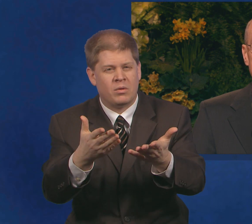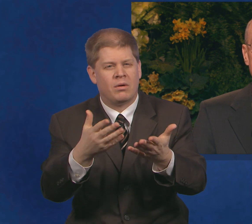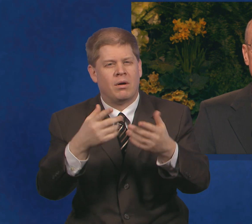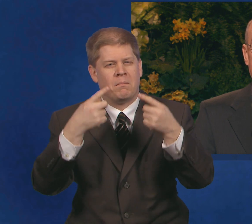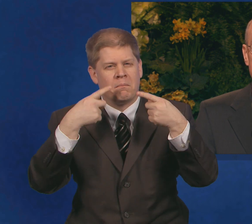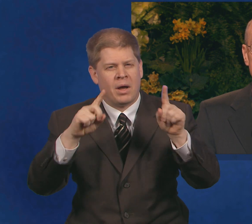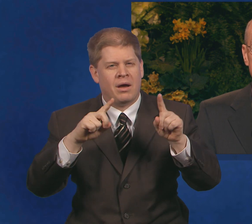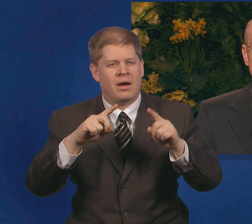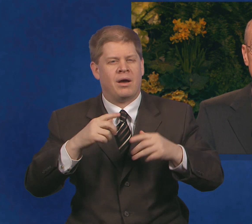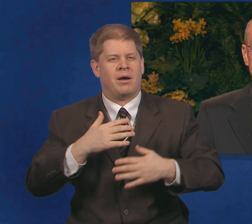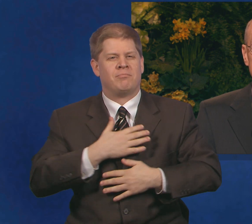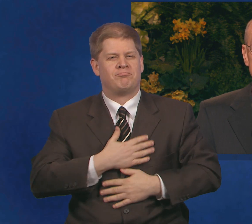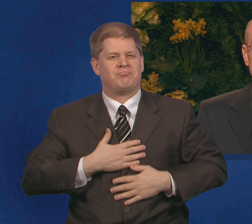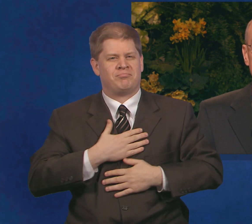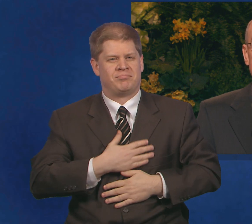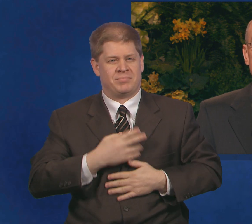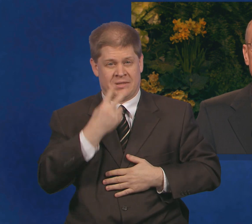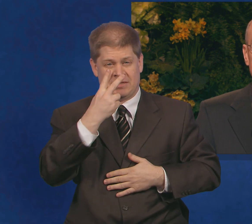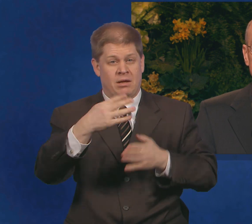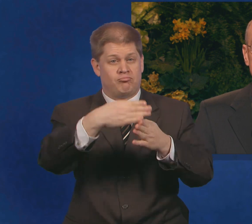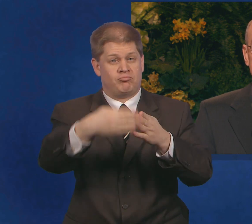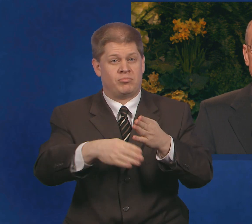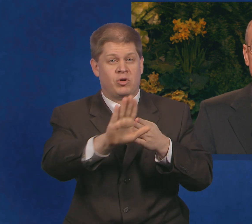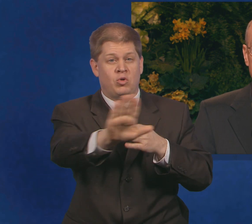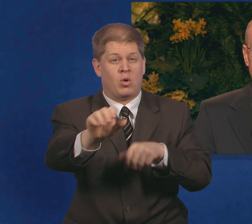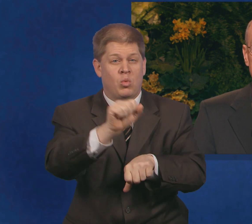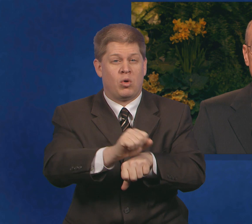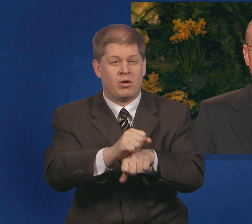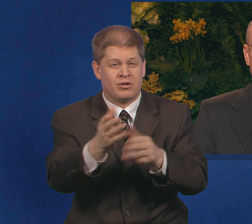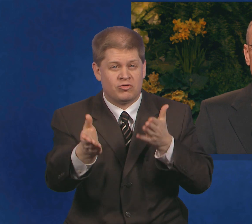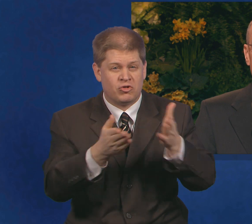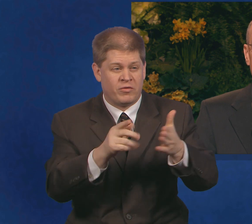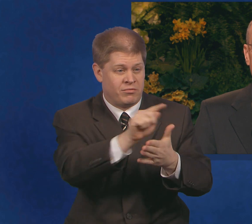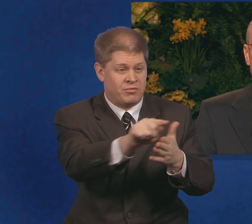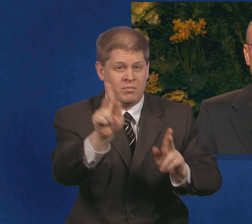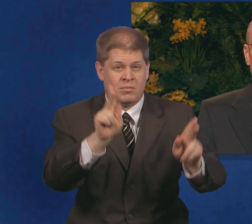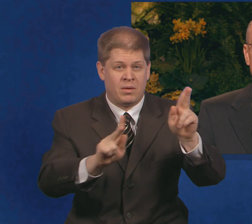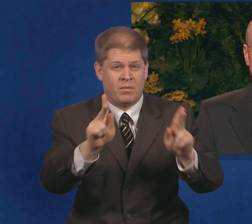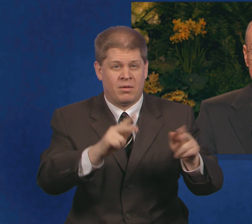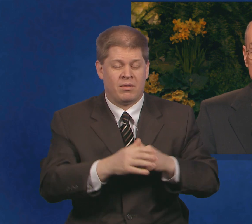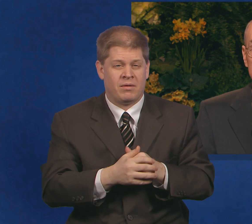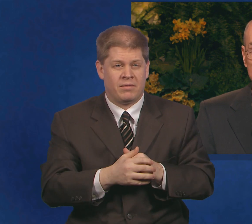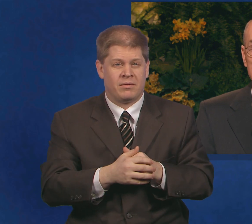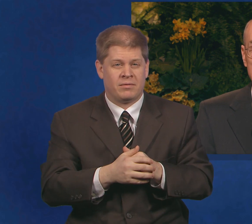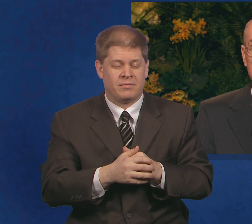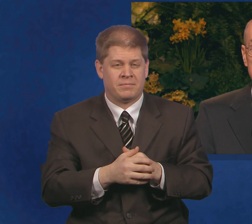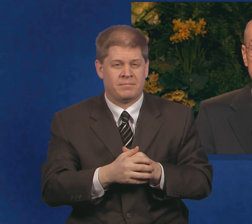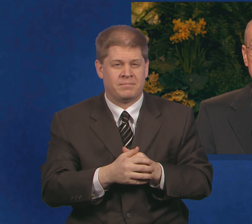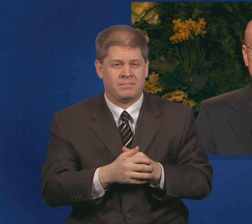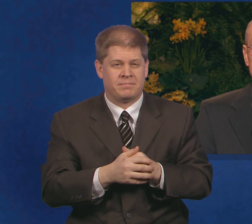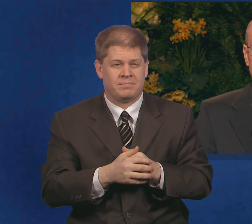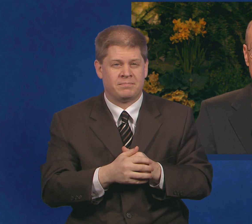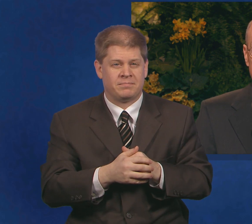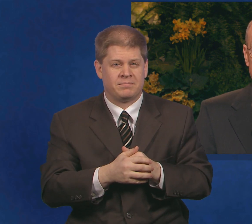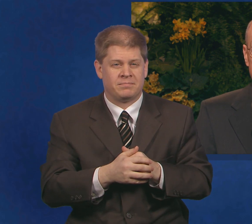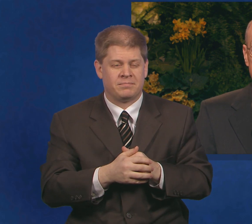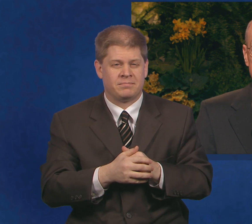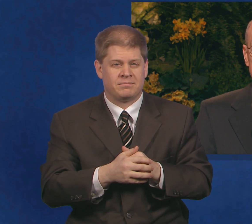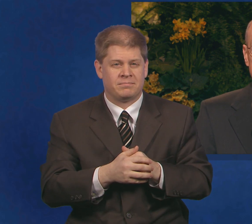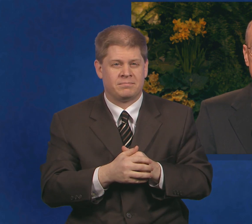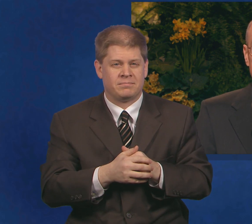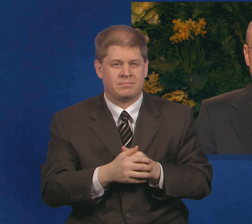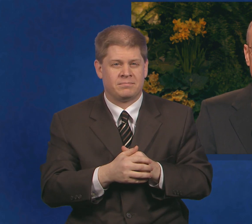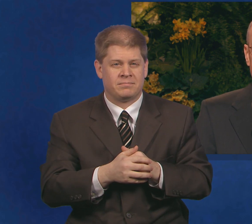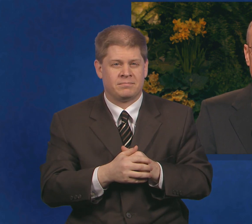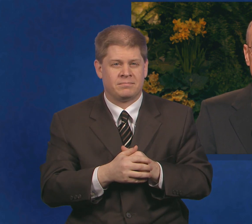in the happiness of those you have helped and with whom you have helped for the Lord.